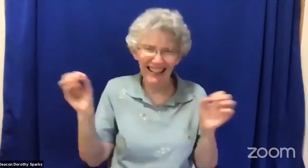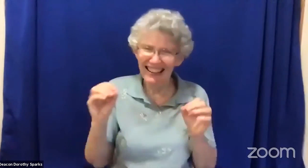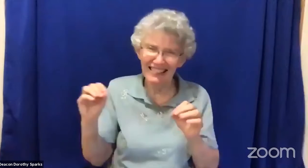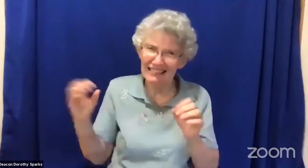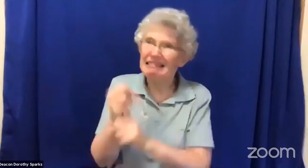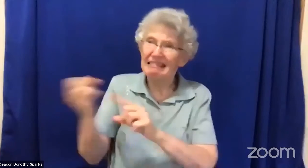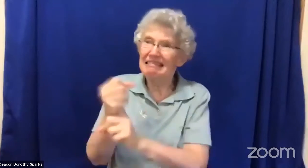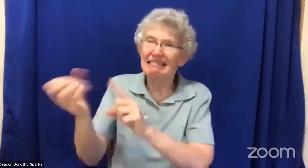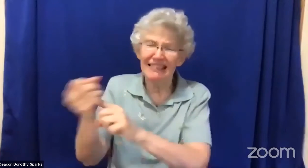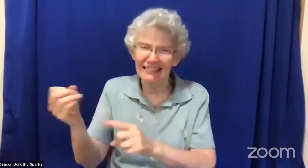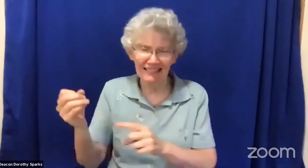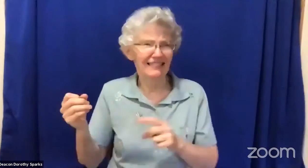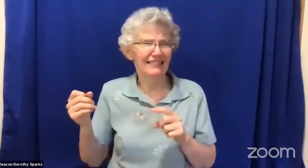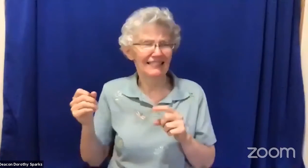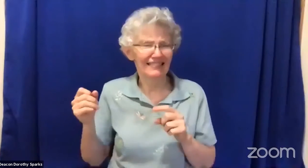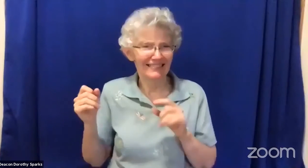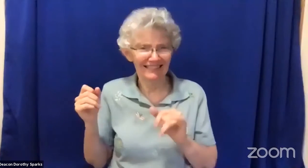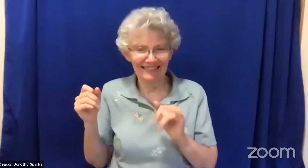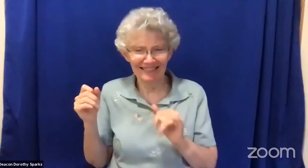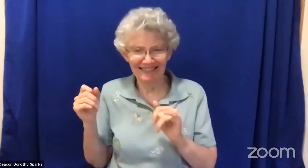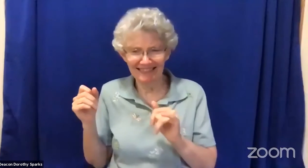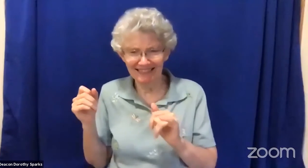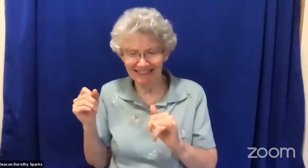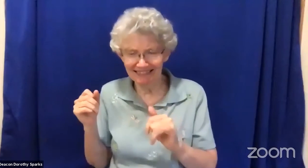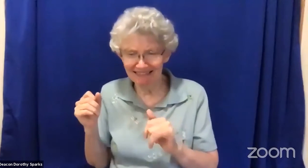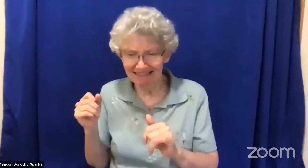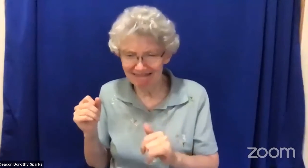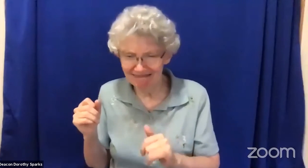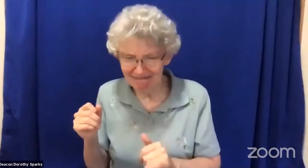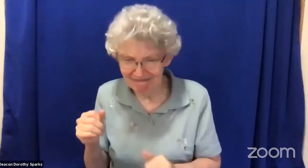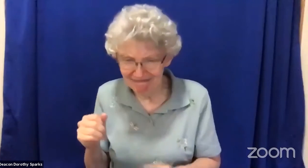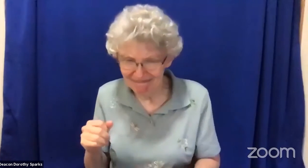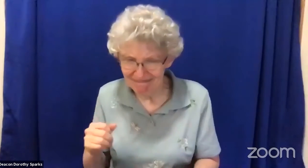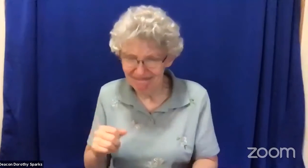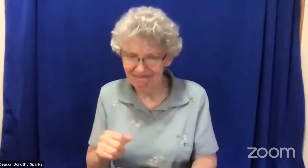and they arrested them and tried to stop them from protesting.